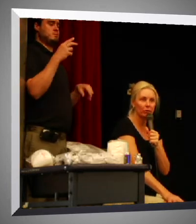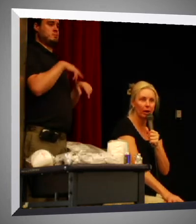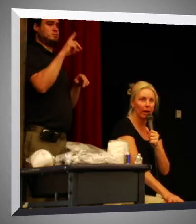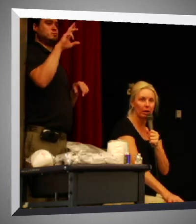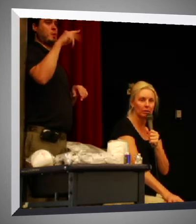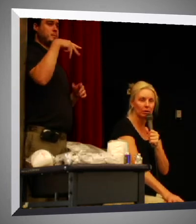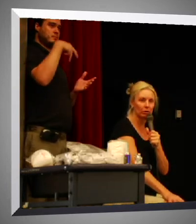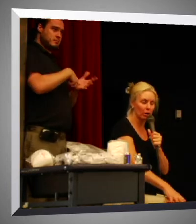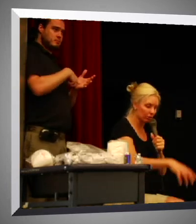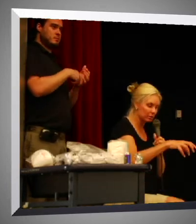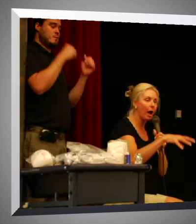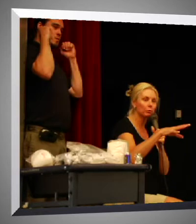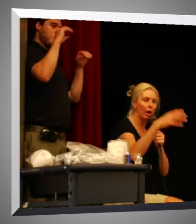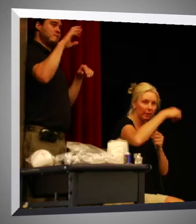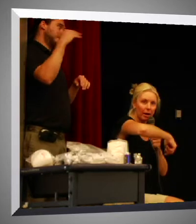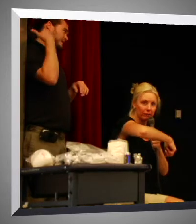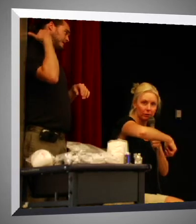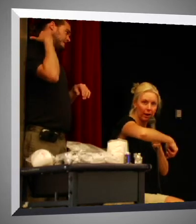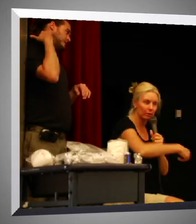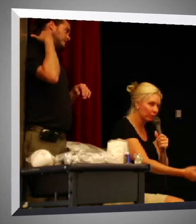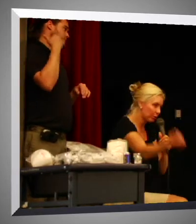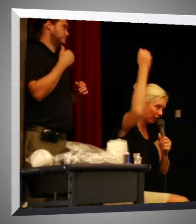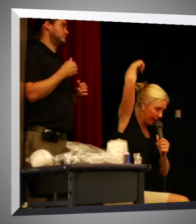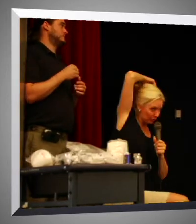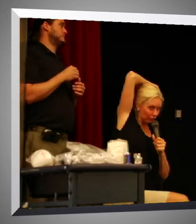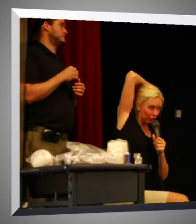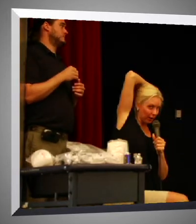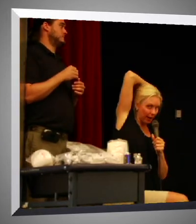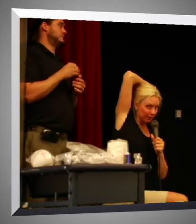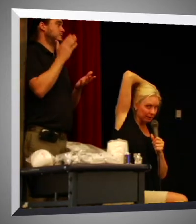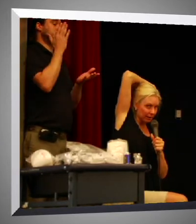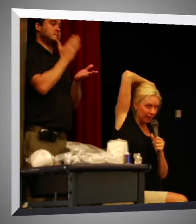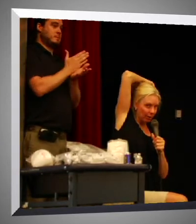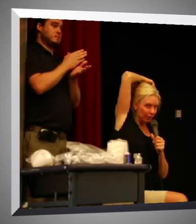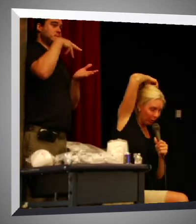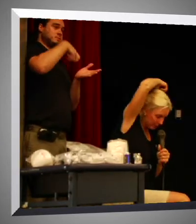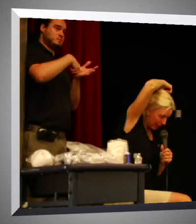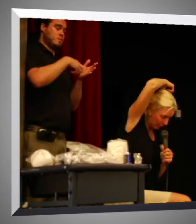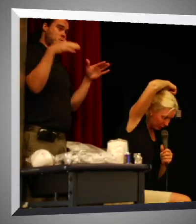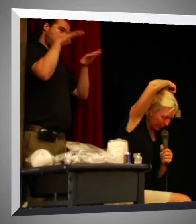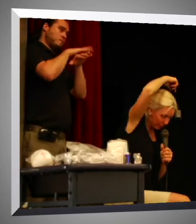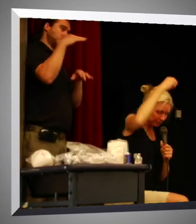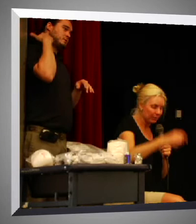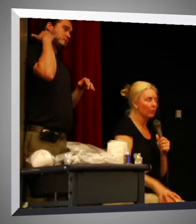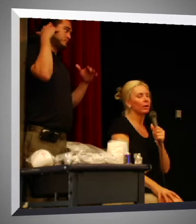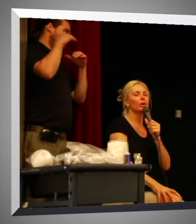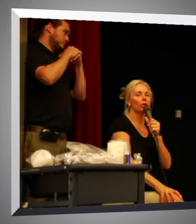cover, or stop, drop, and cover, right? We'd put our hand over our head, and we'd all be down on the ground. Well, in an